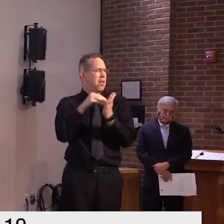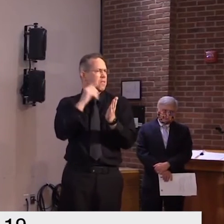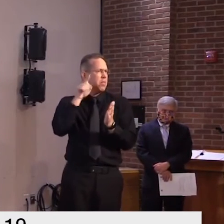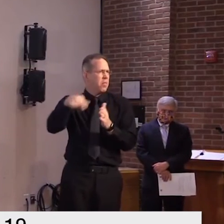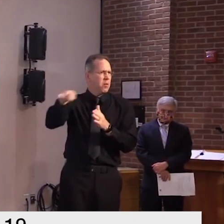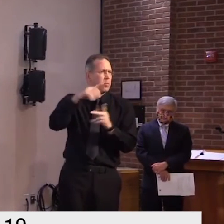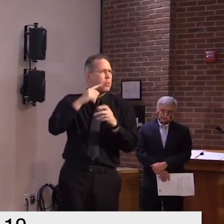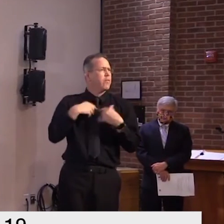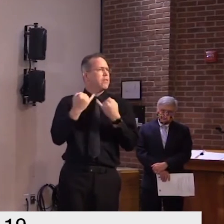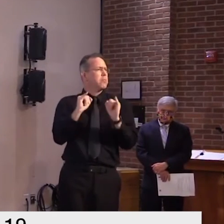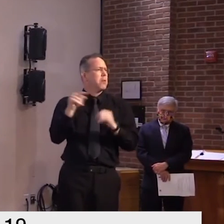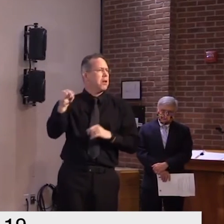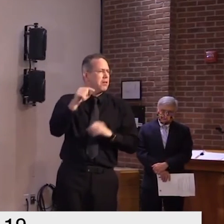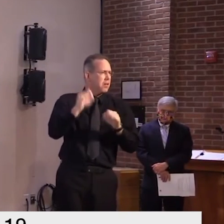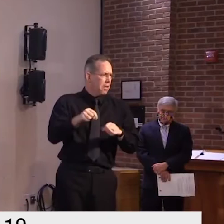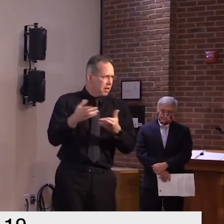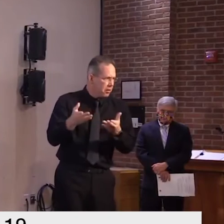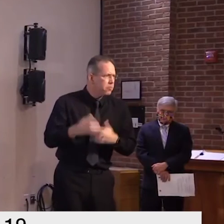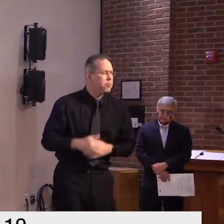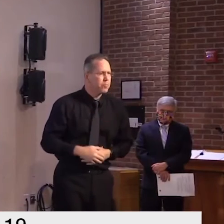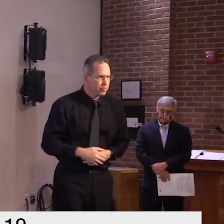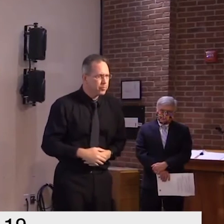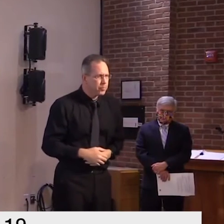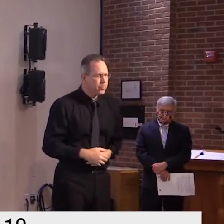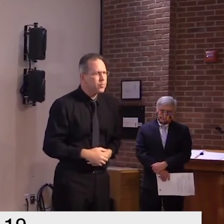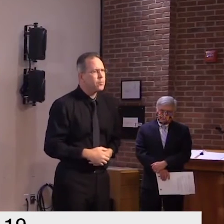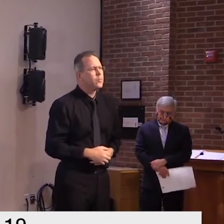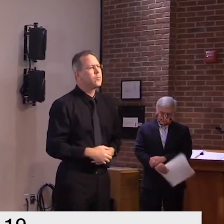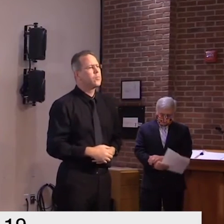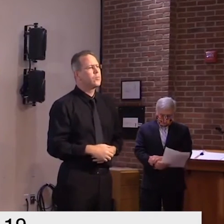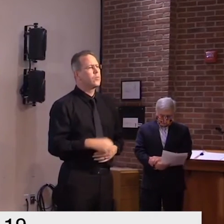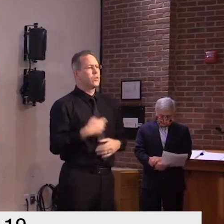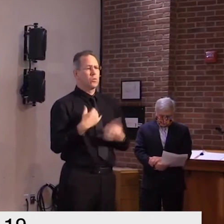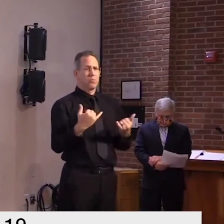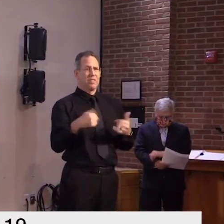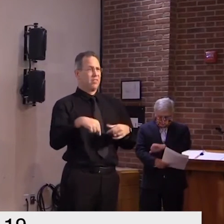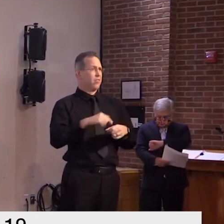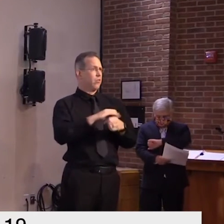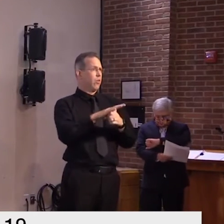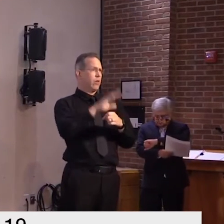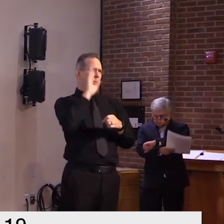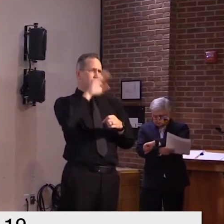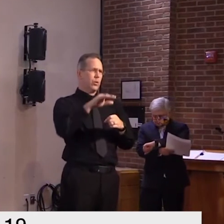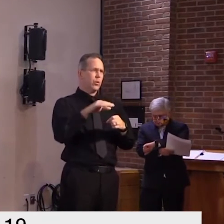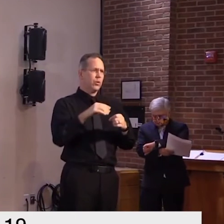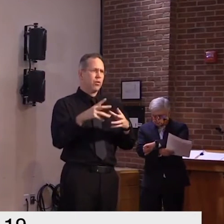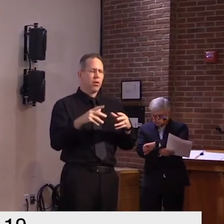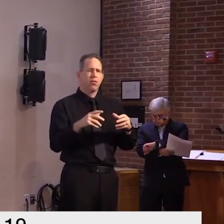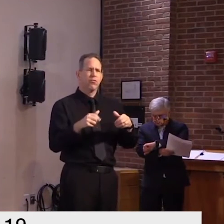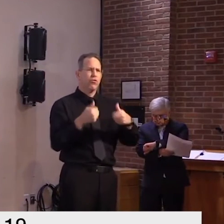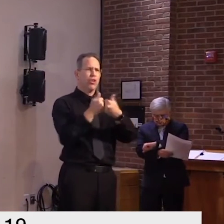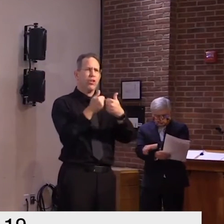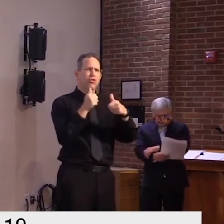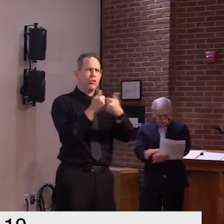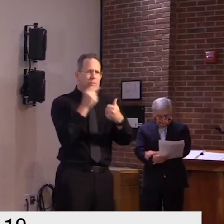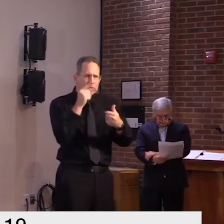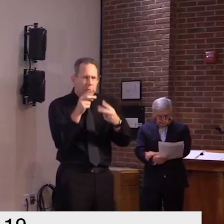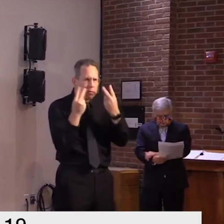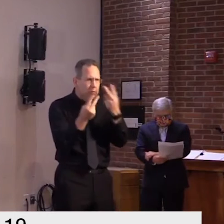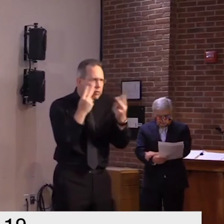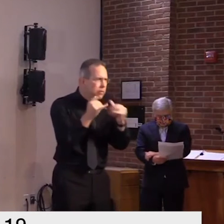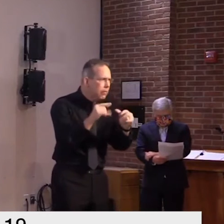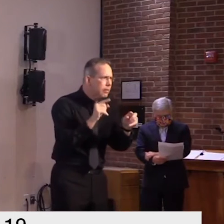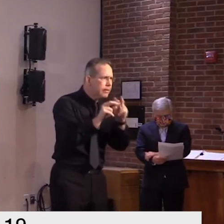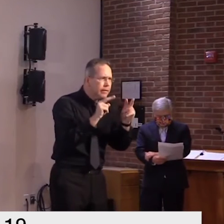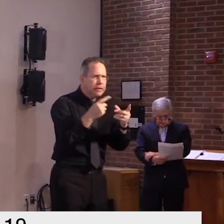many challenges this one stands out among the most difficult to solve there's no doubt this population remains